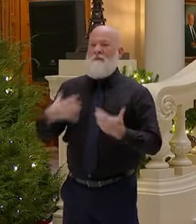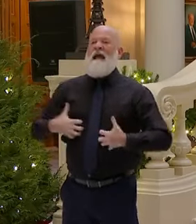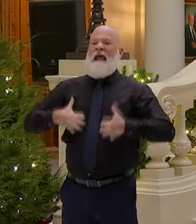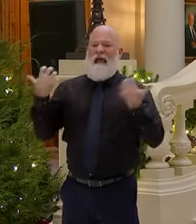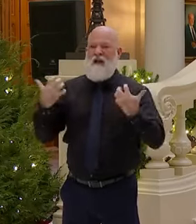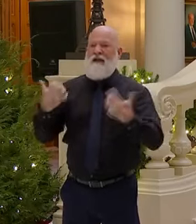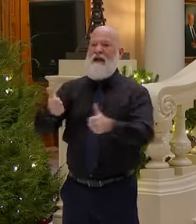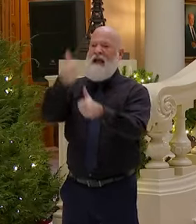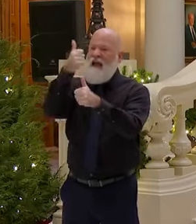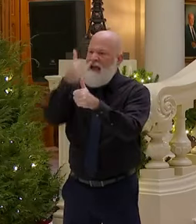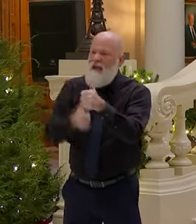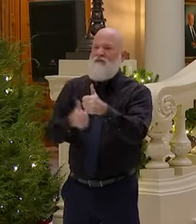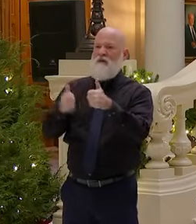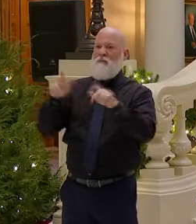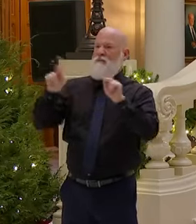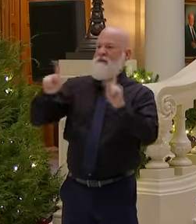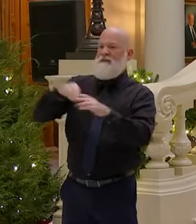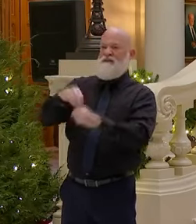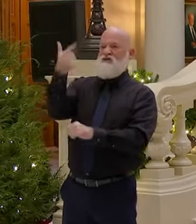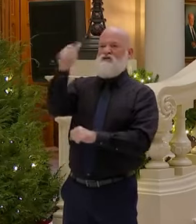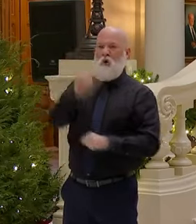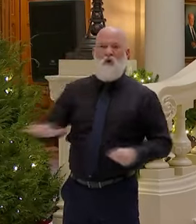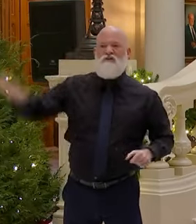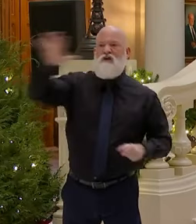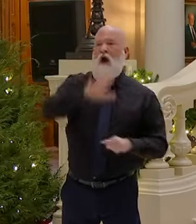Democrat alike should have that same level of anger.